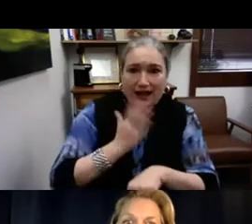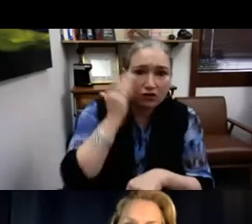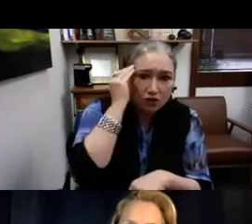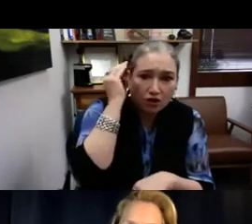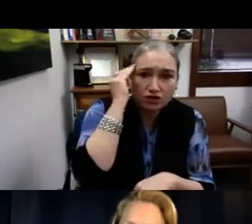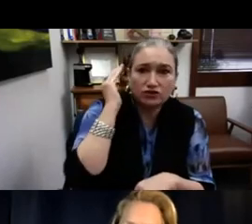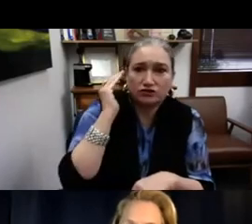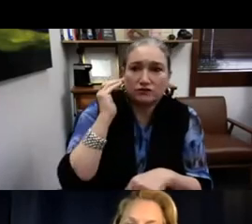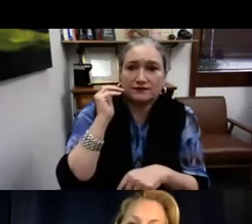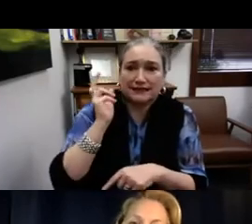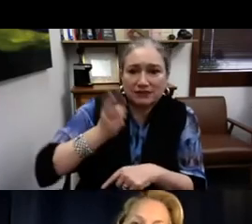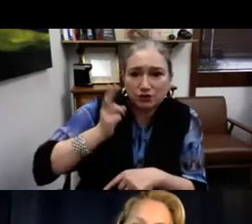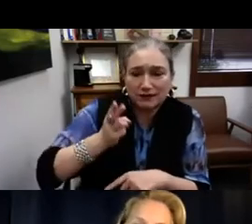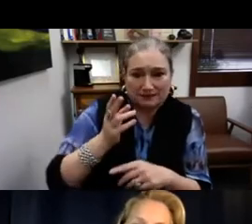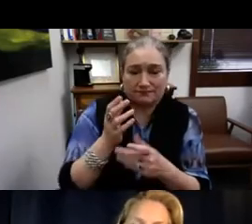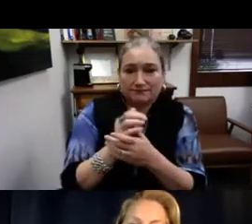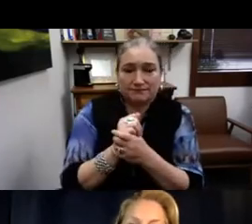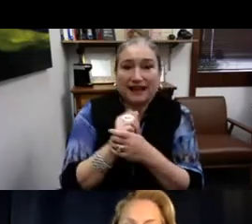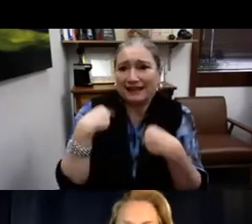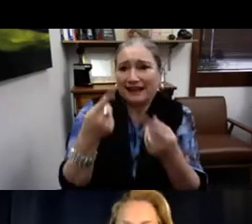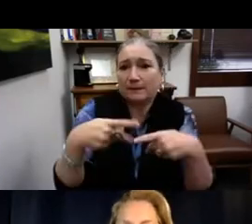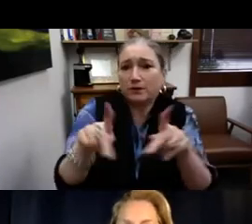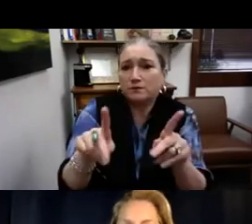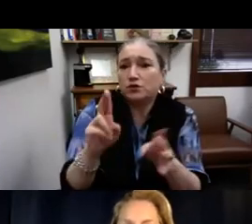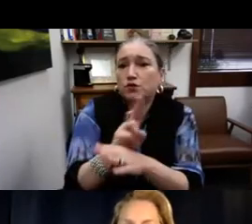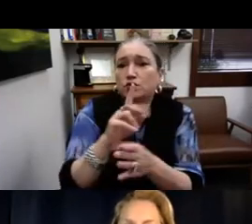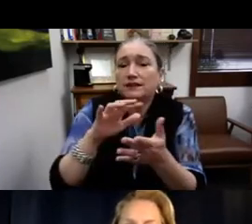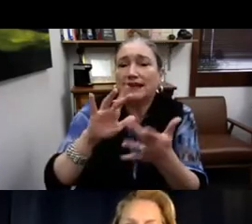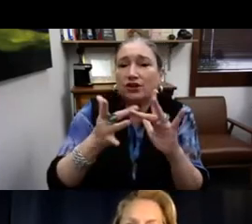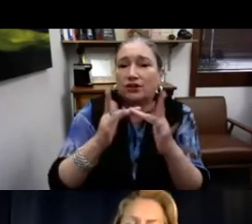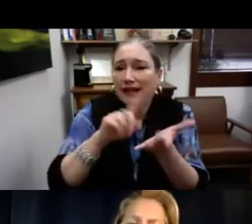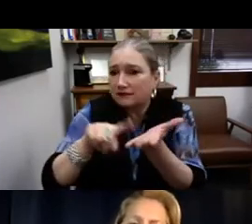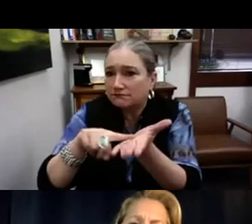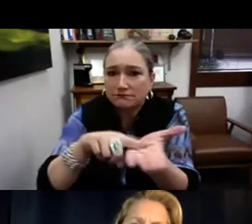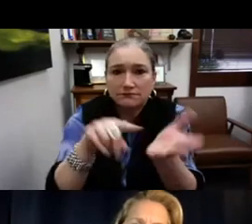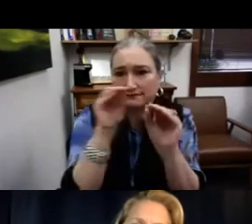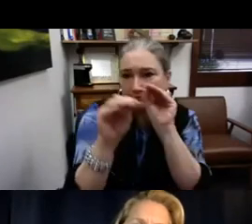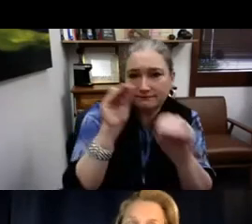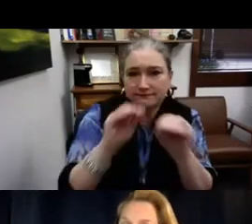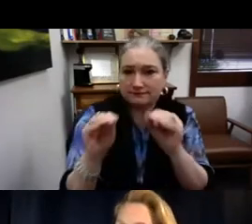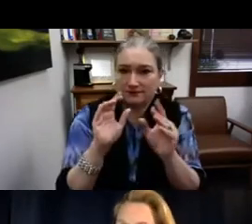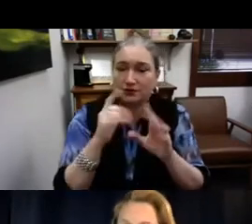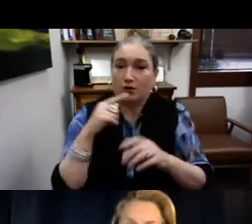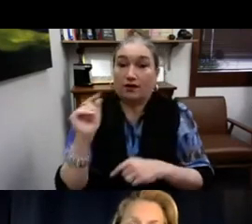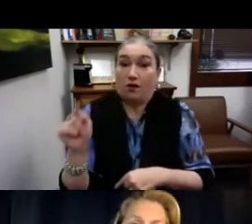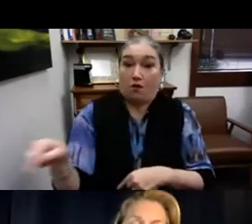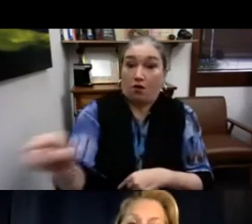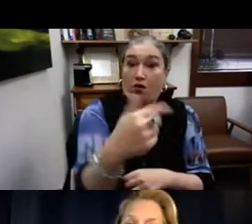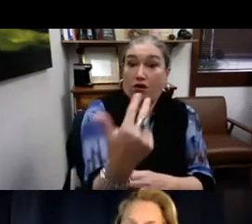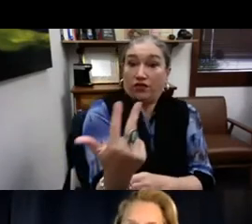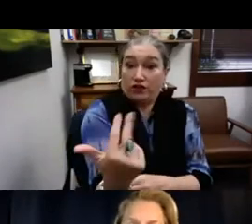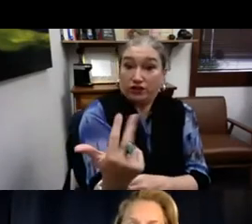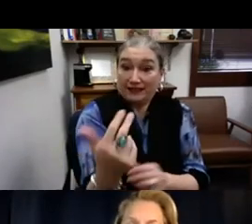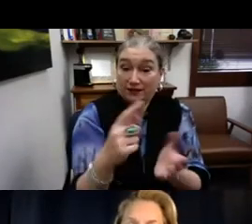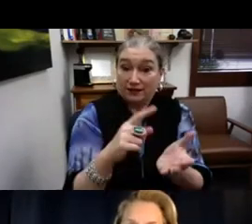happened since then based on our knowledge throughout our history. And I gave permission to use the internet and